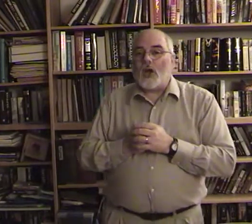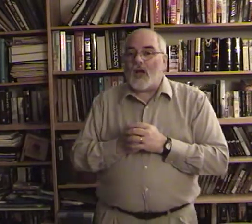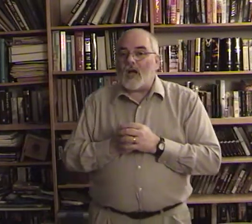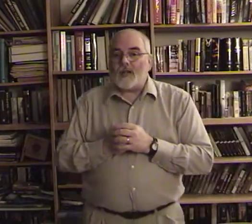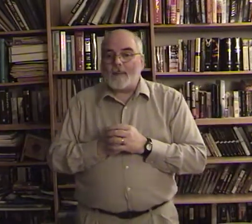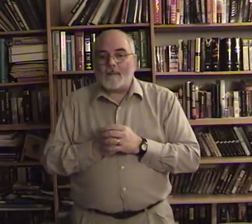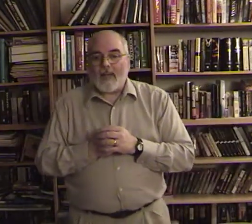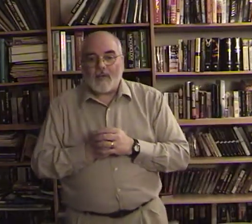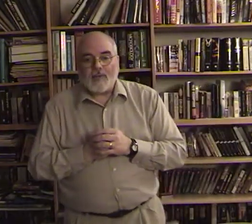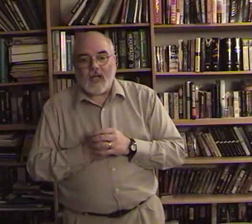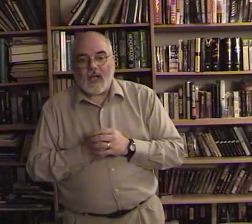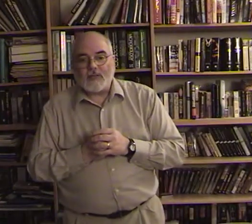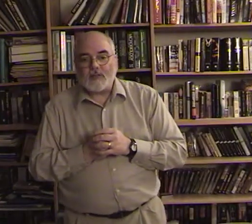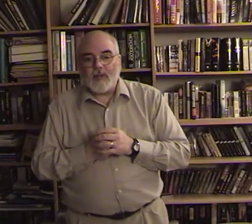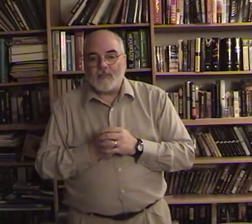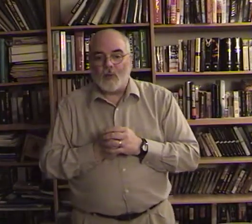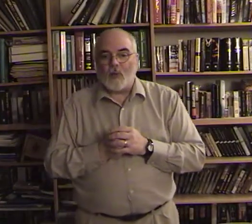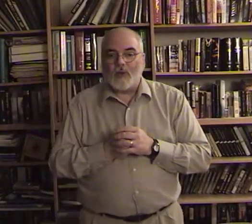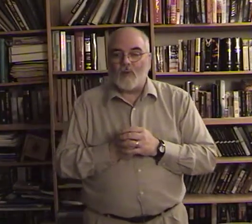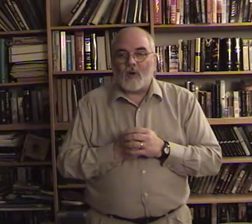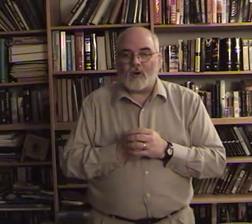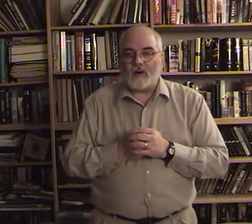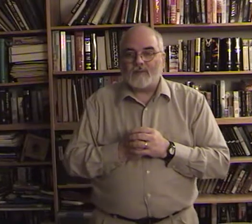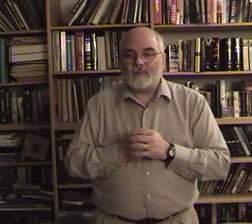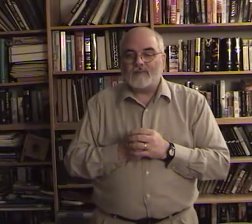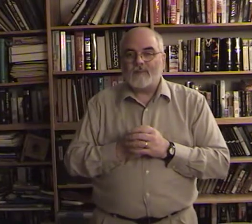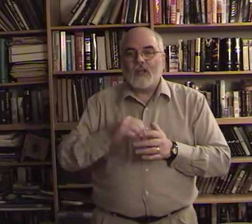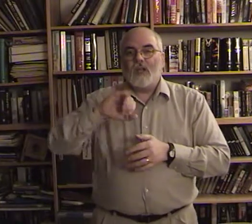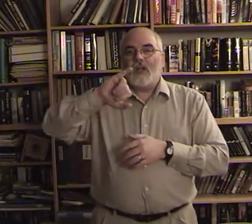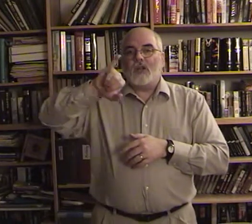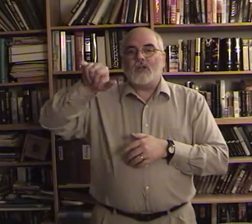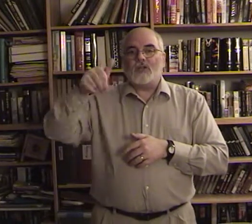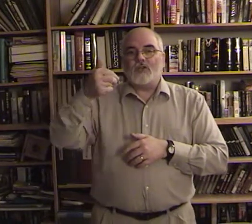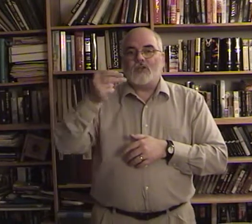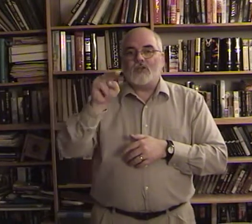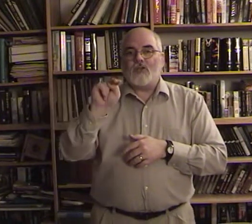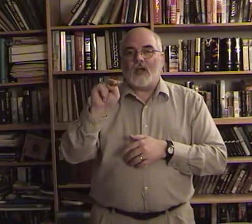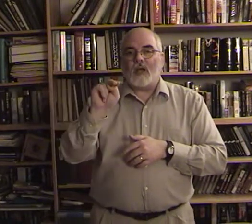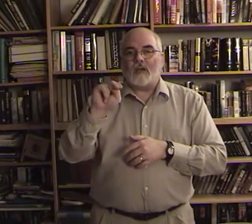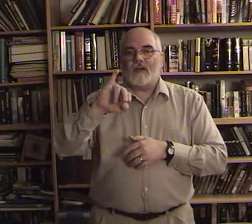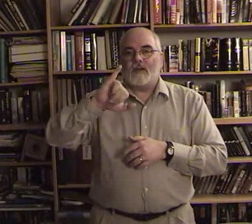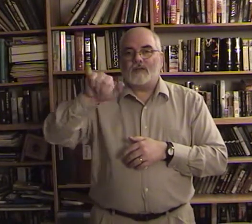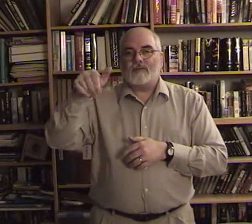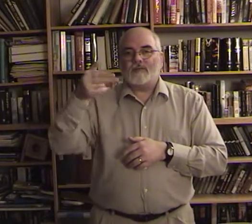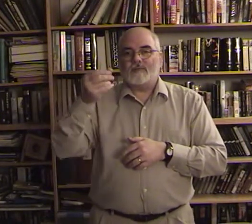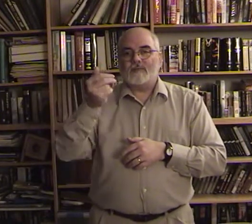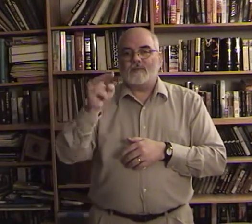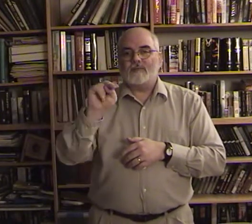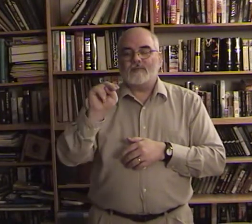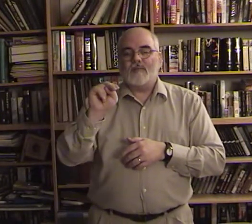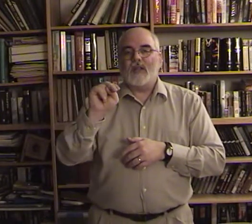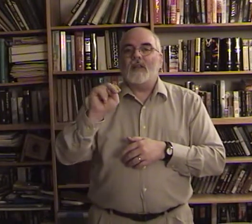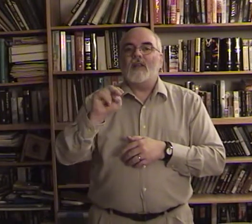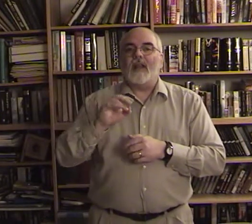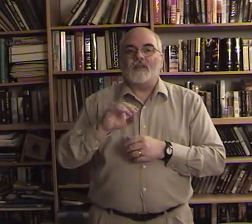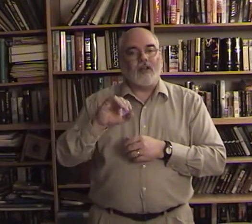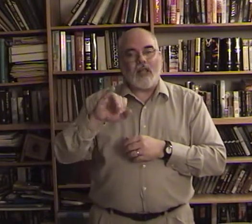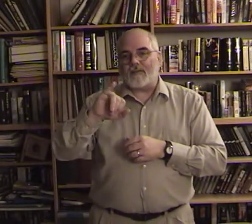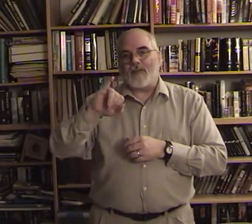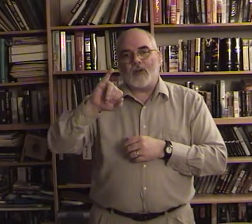john baptized people with water john that you have to finger